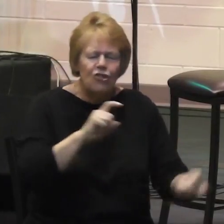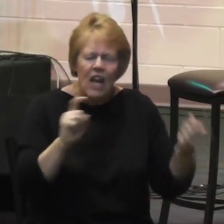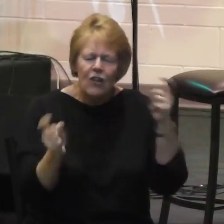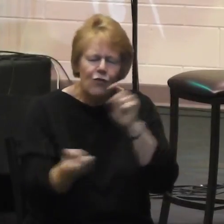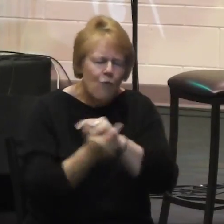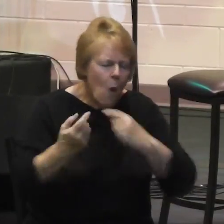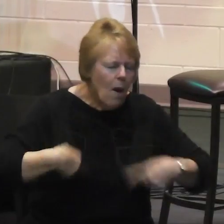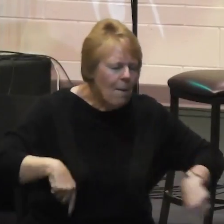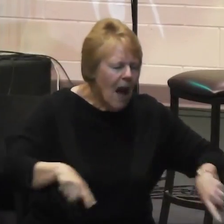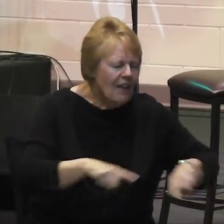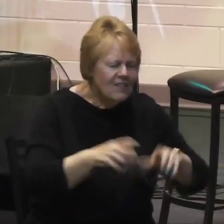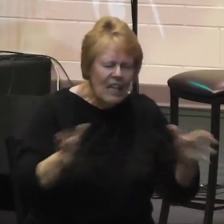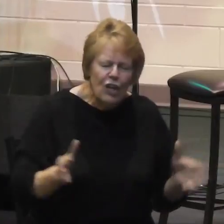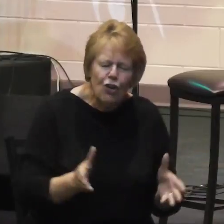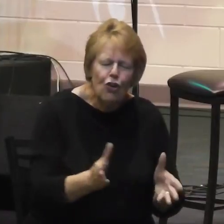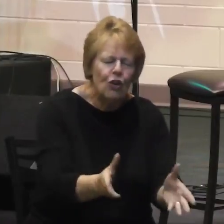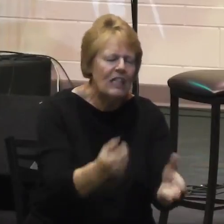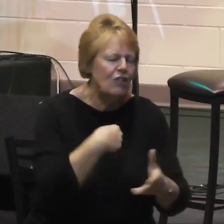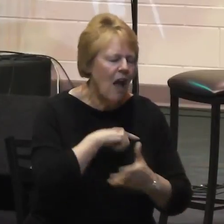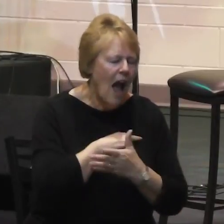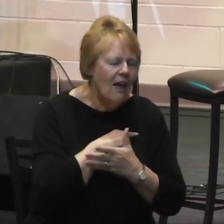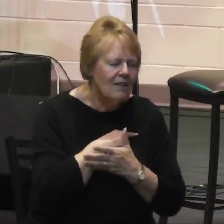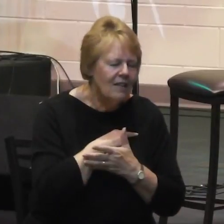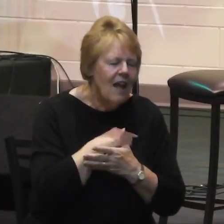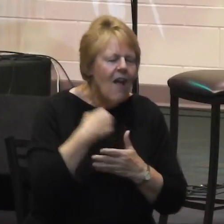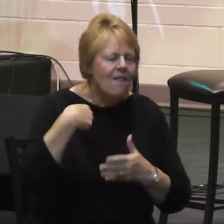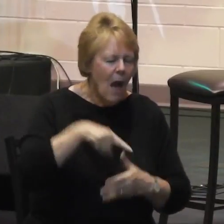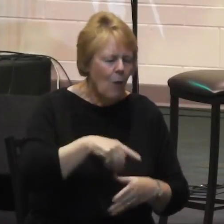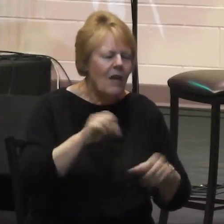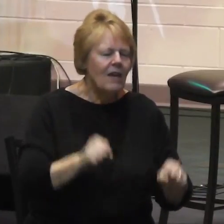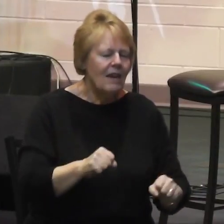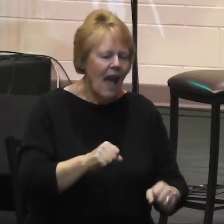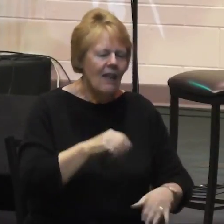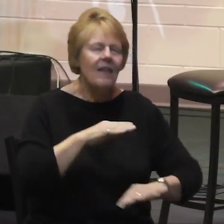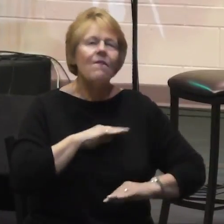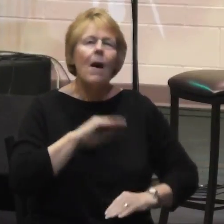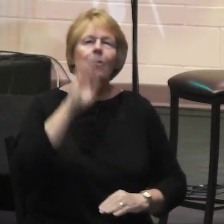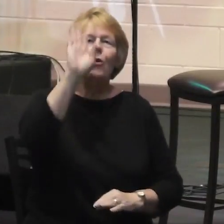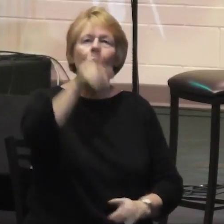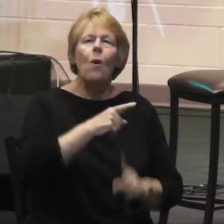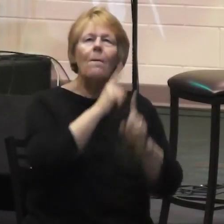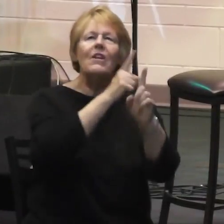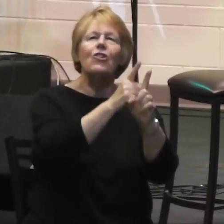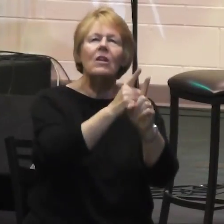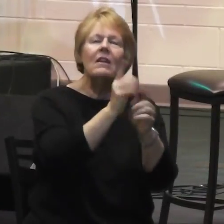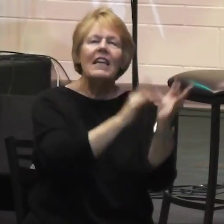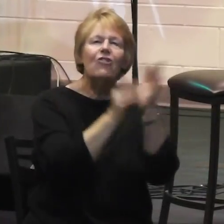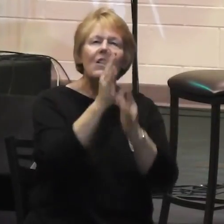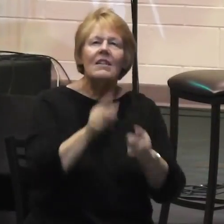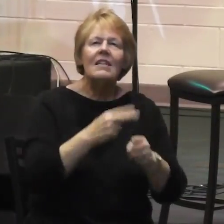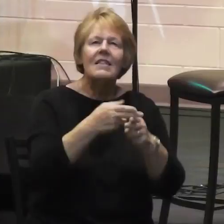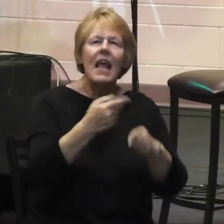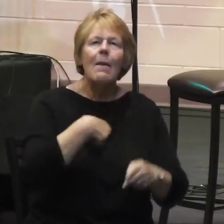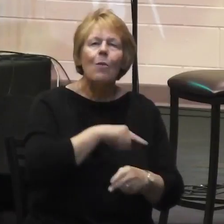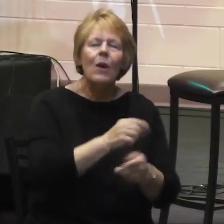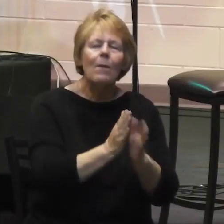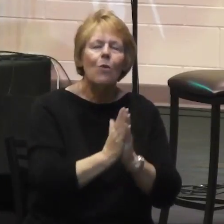and to also charge us forth to live out your mission. In Jesus' name we pray. Amen.